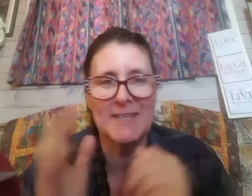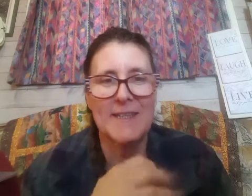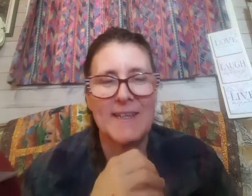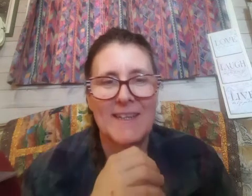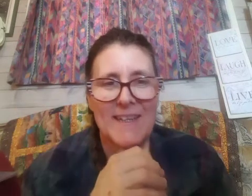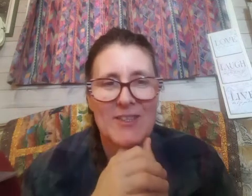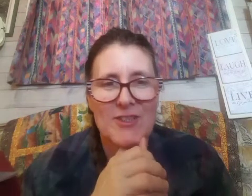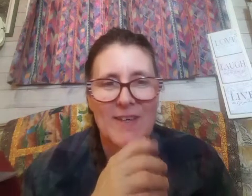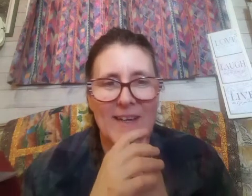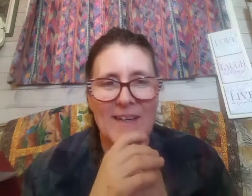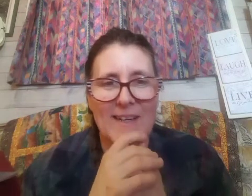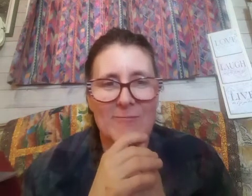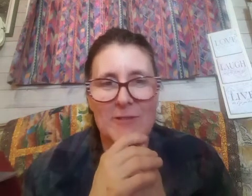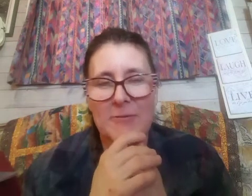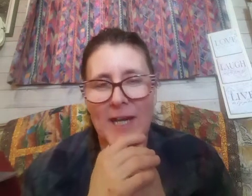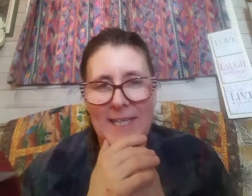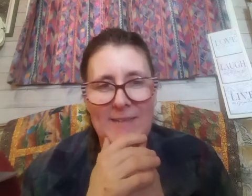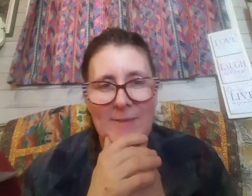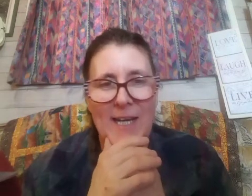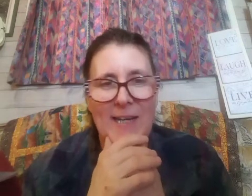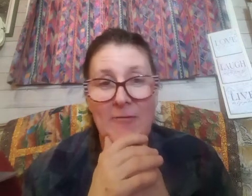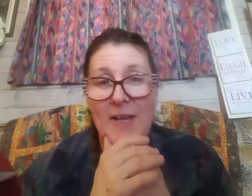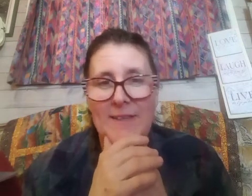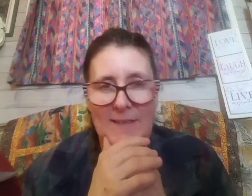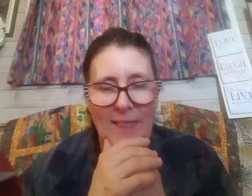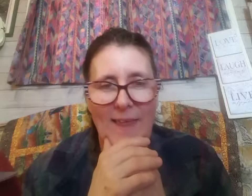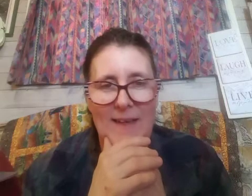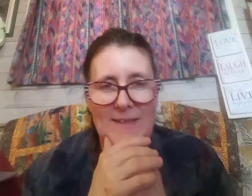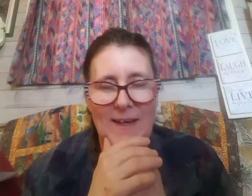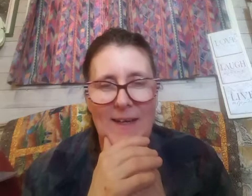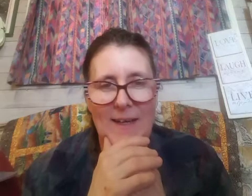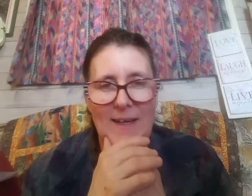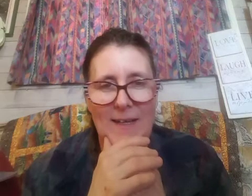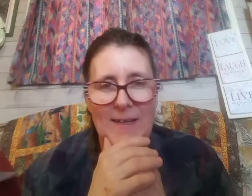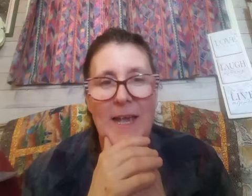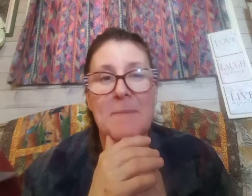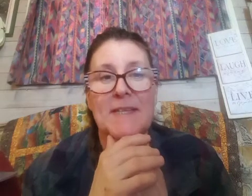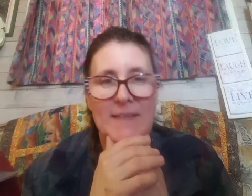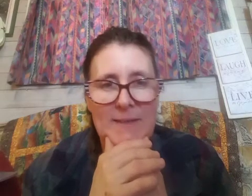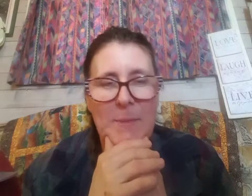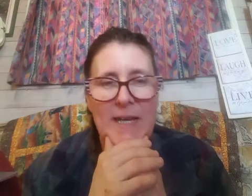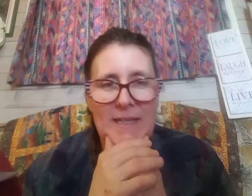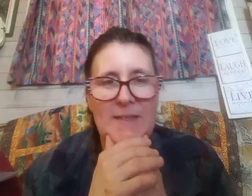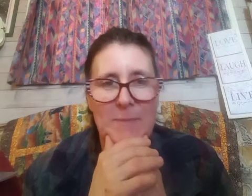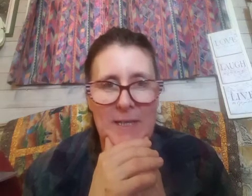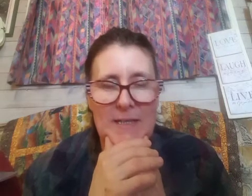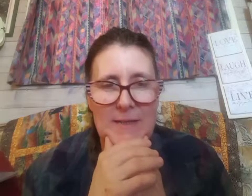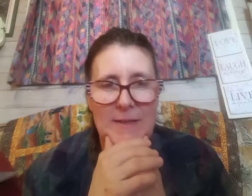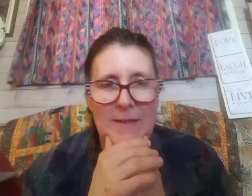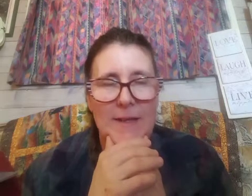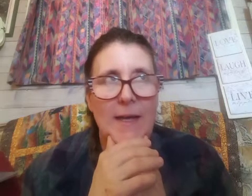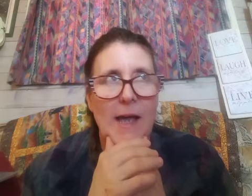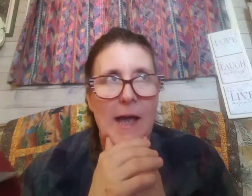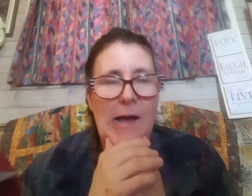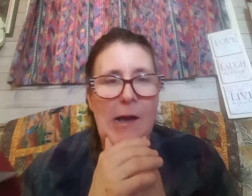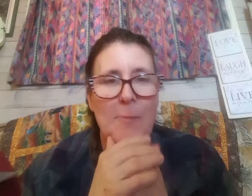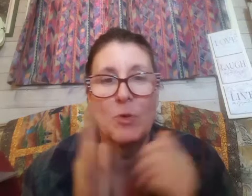timeline rewrite friends that I am anticipating to meet who